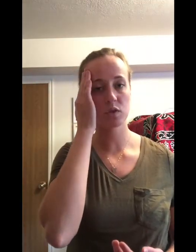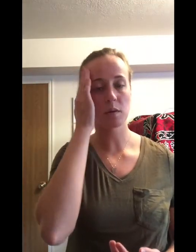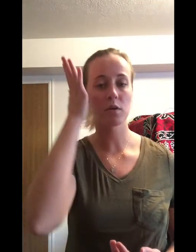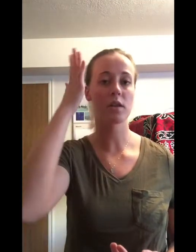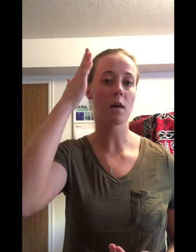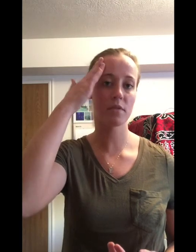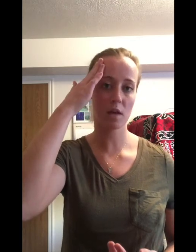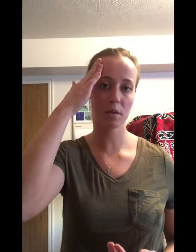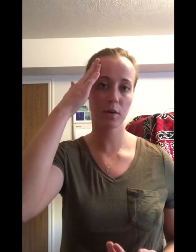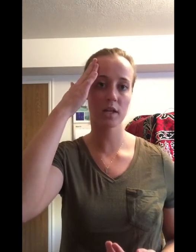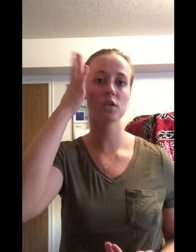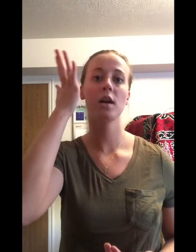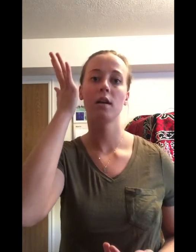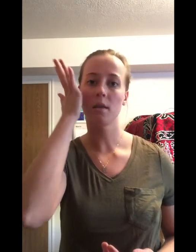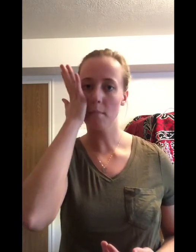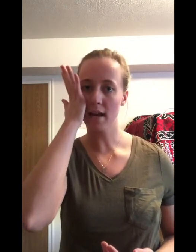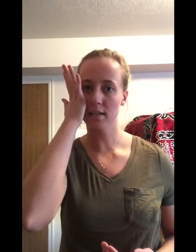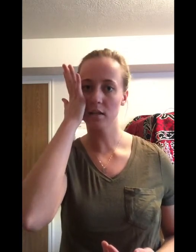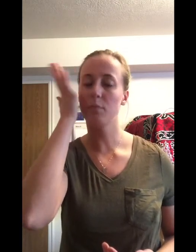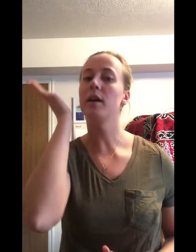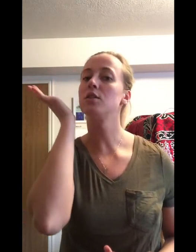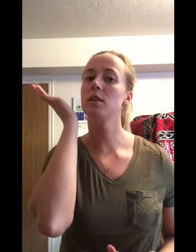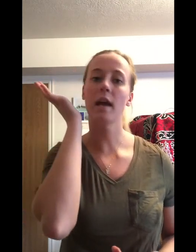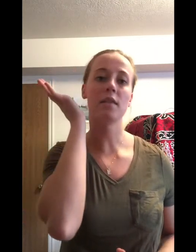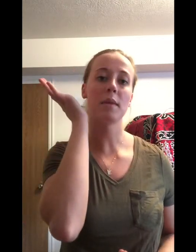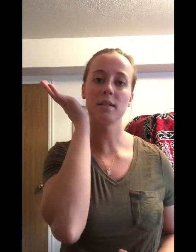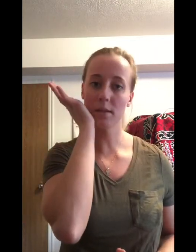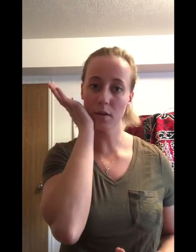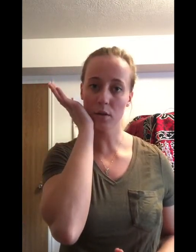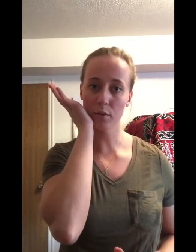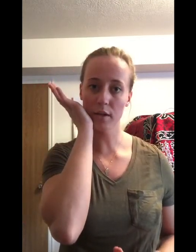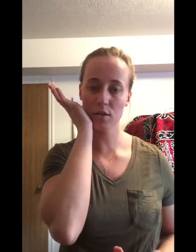you remember the ophthalmic branch, the maxillary branch, and the mandibular branch.